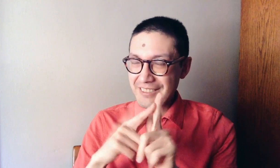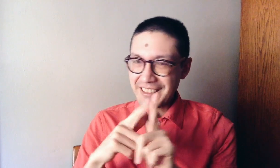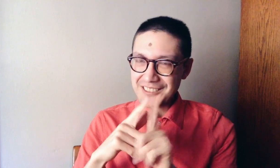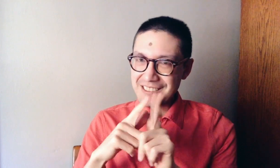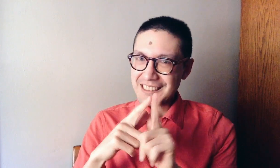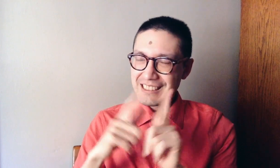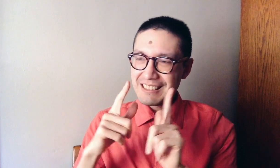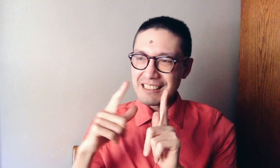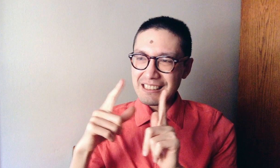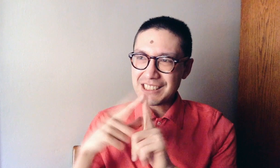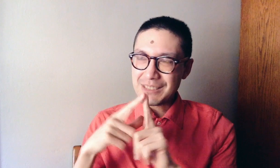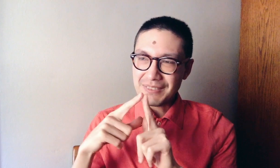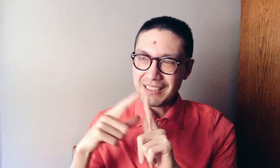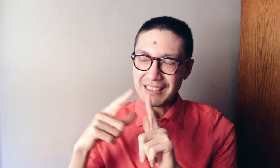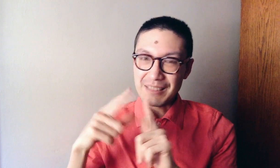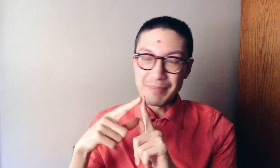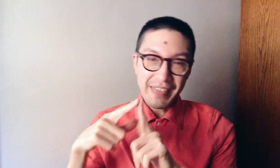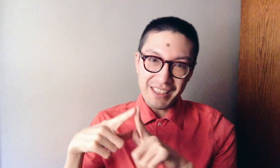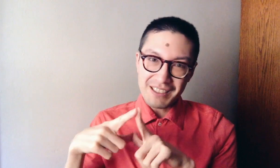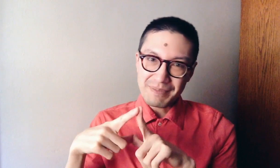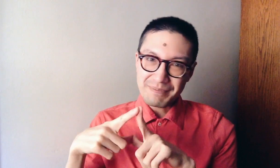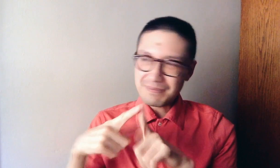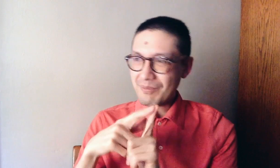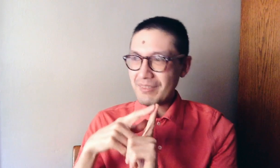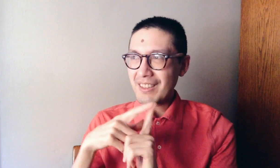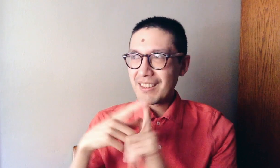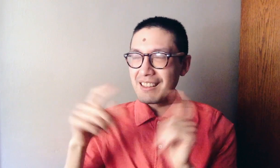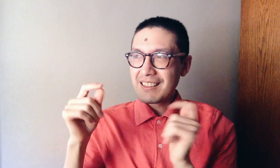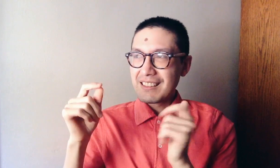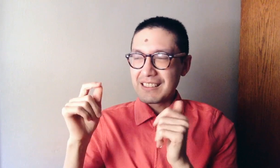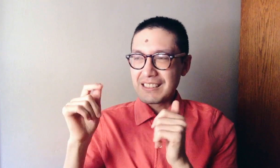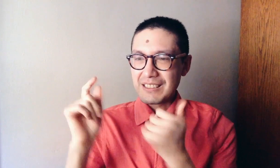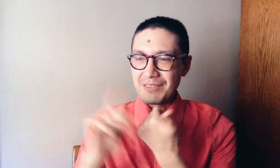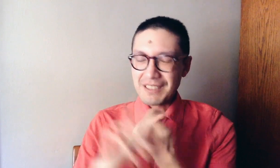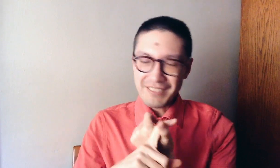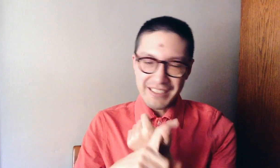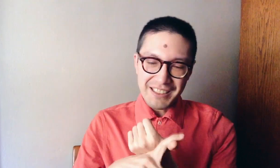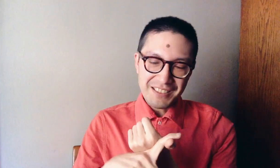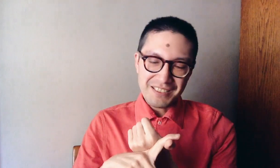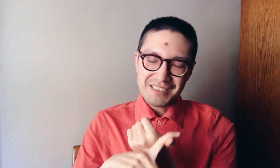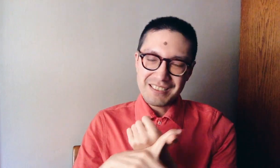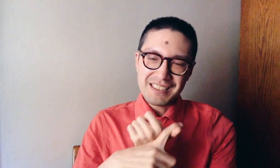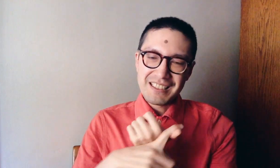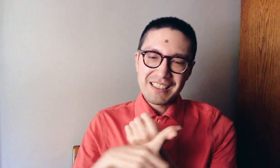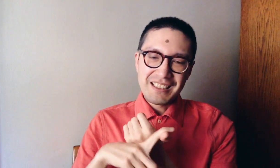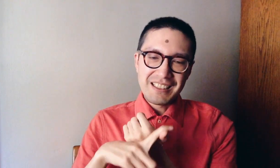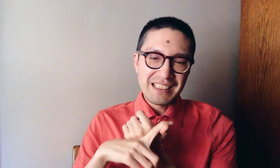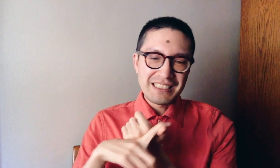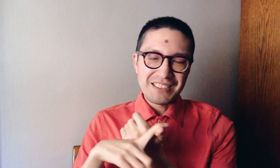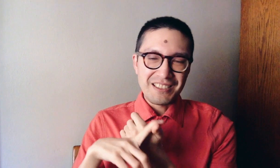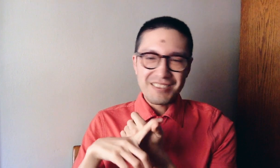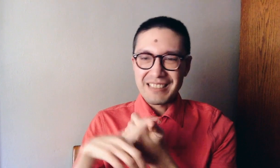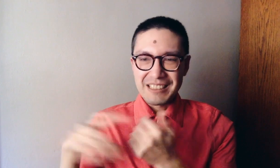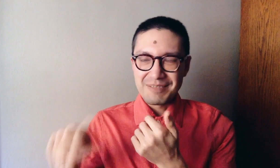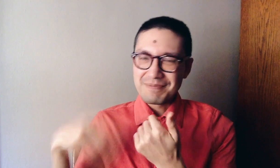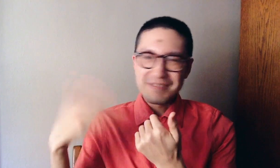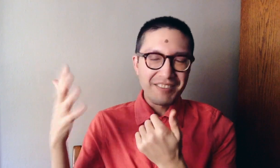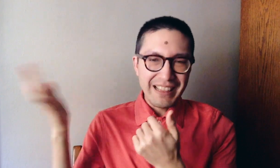videos each, uh, month. Uh, one video on sort of like a